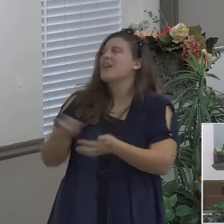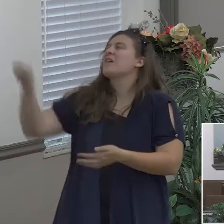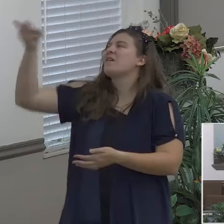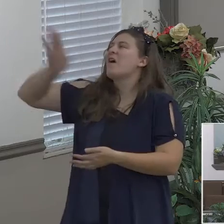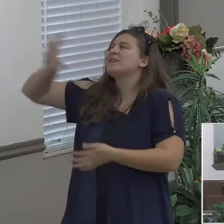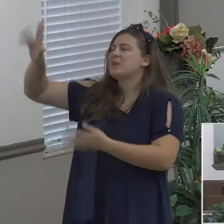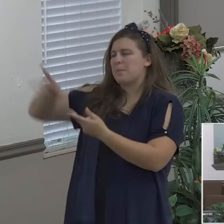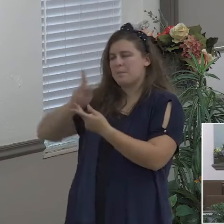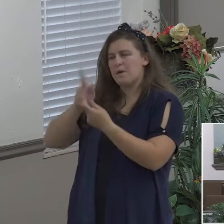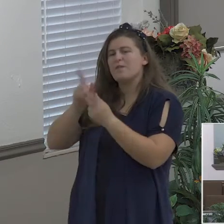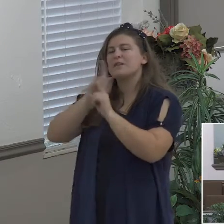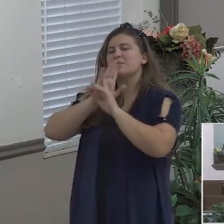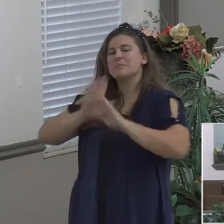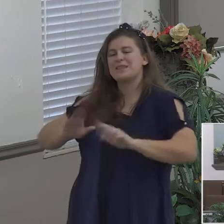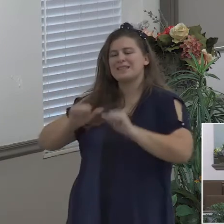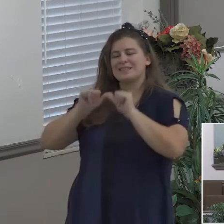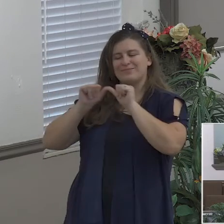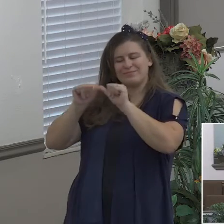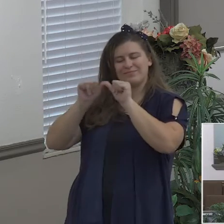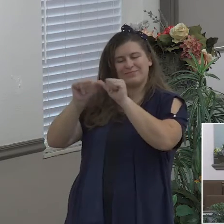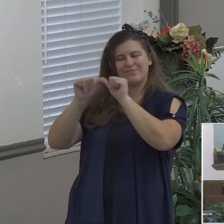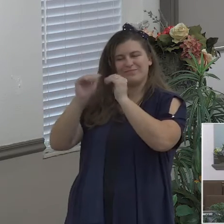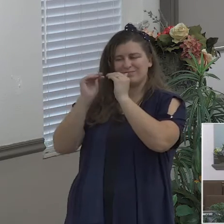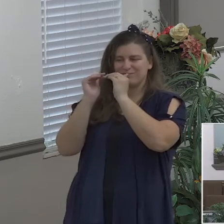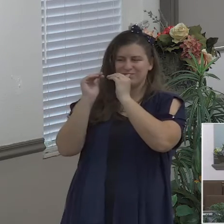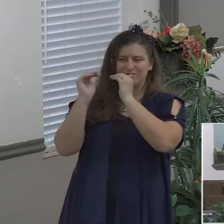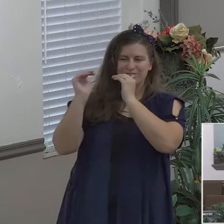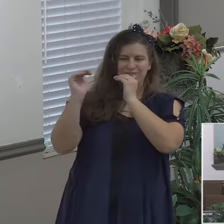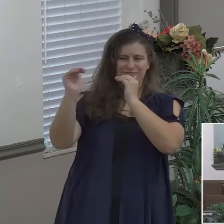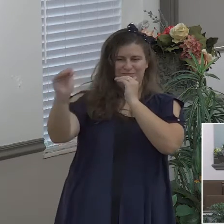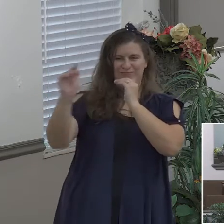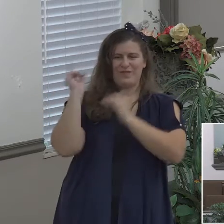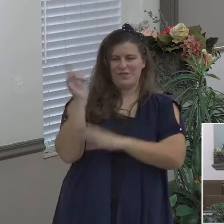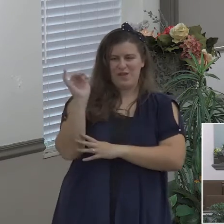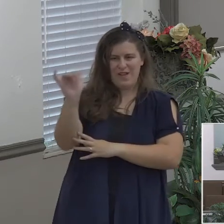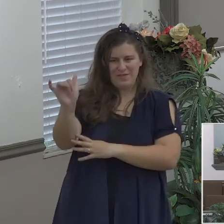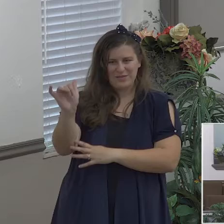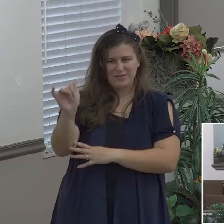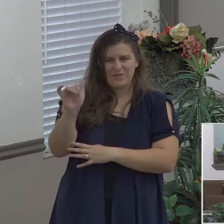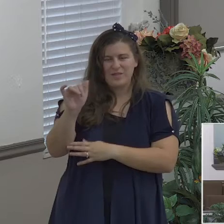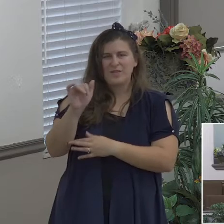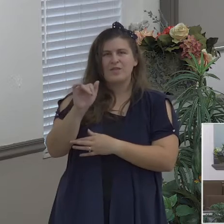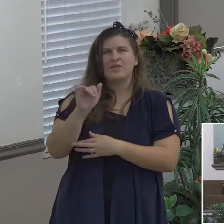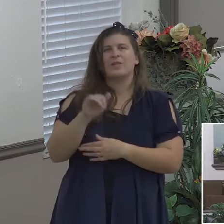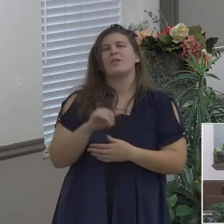chapter 26 in verse 3 again thou will keep him